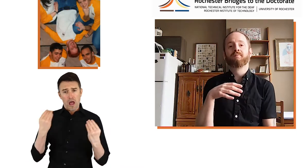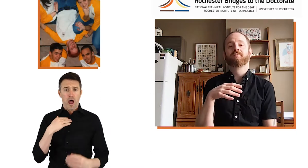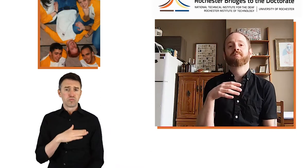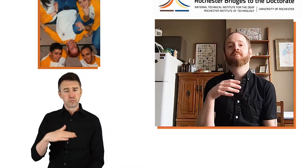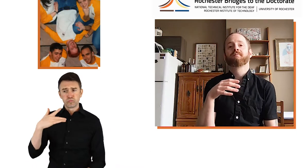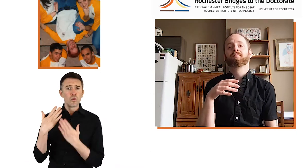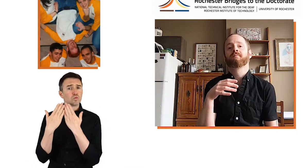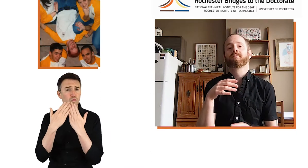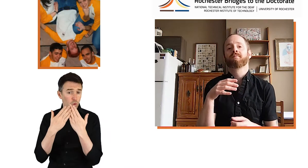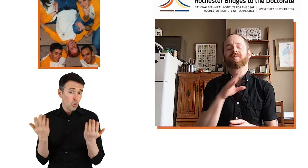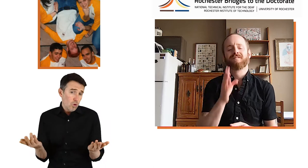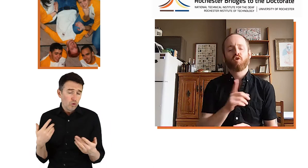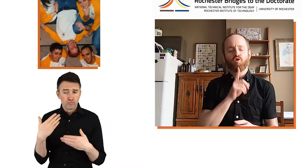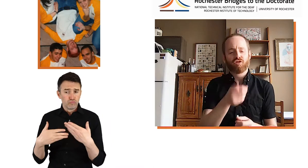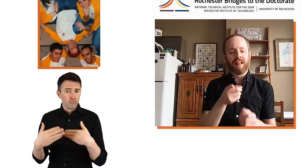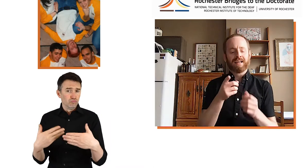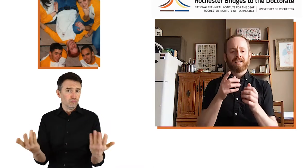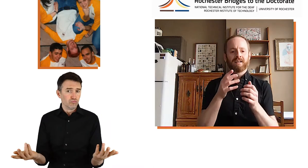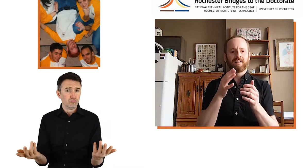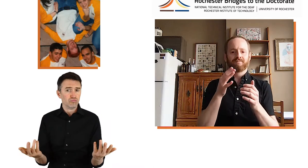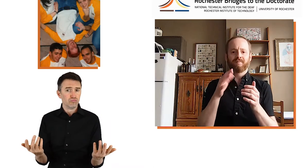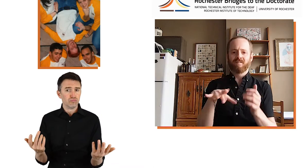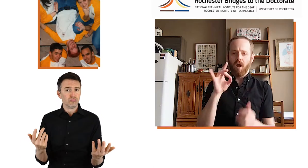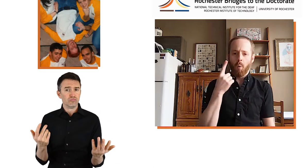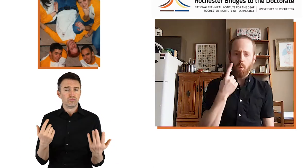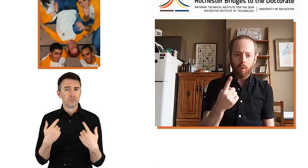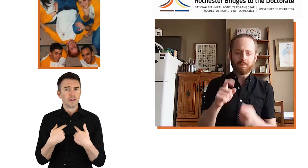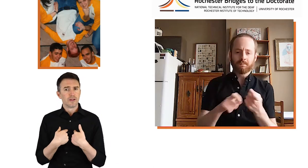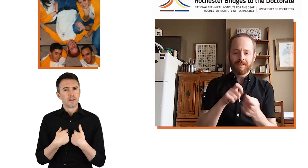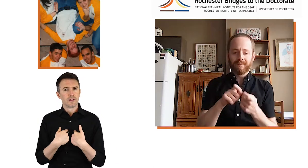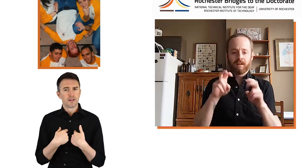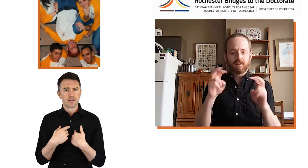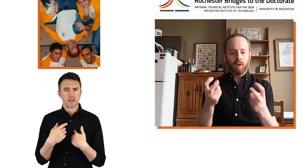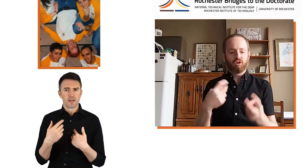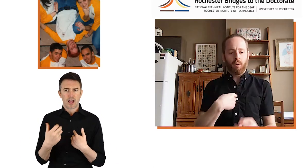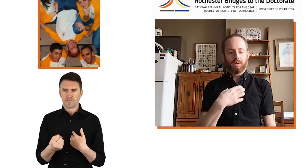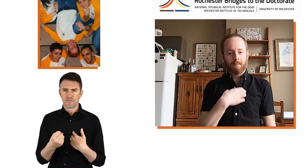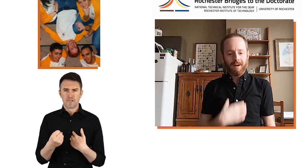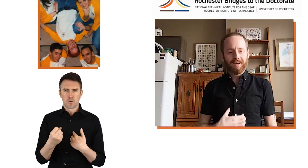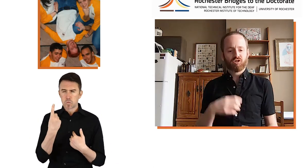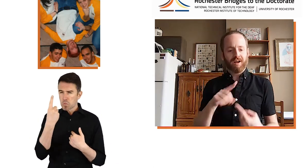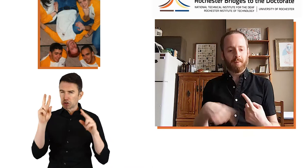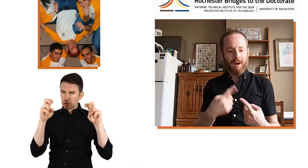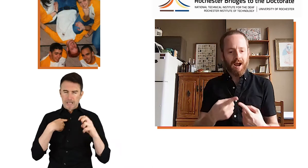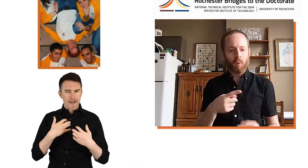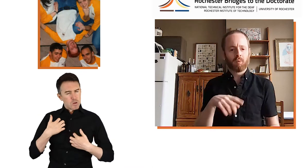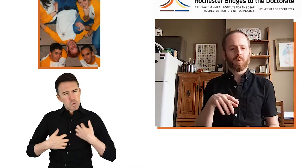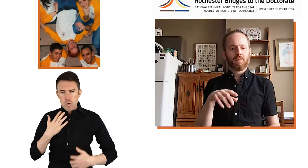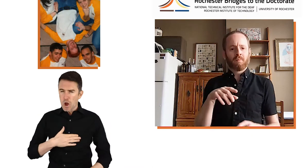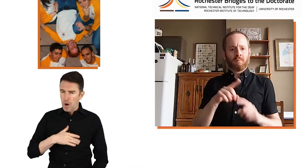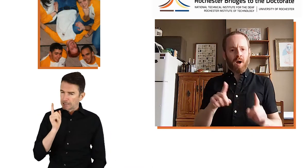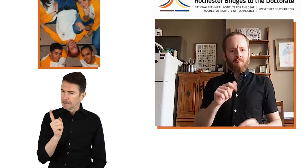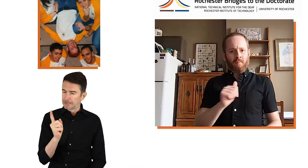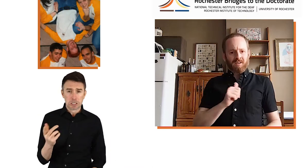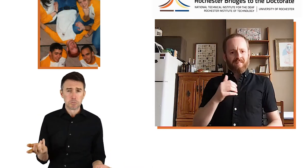Well, I progressed through school. And I really didn't find one